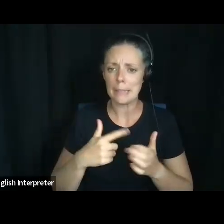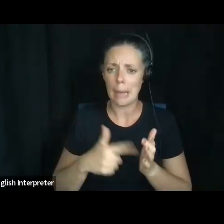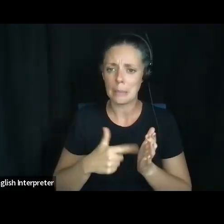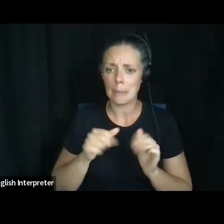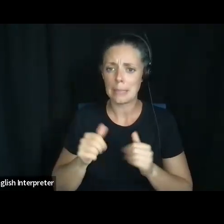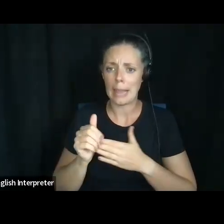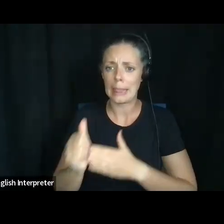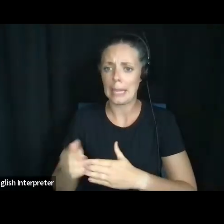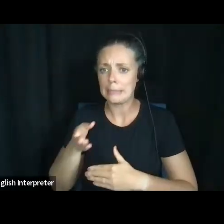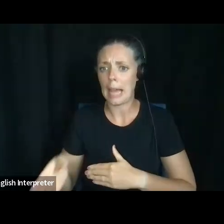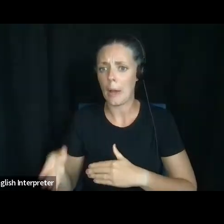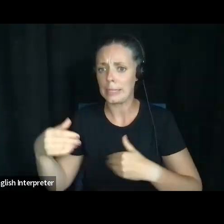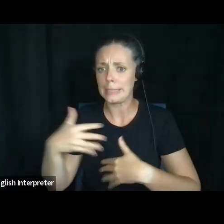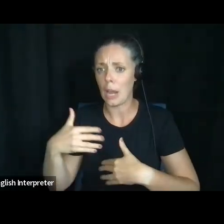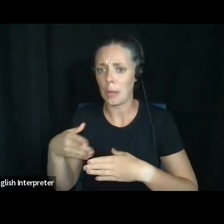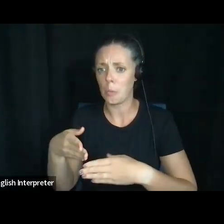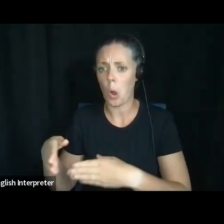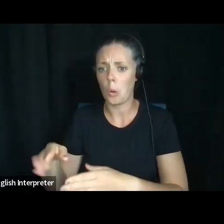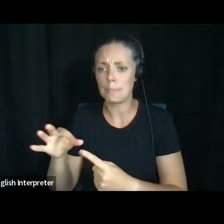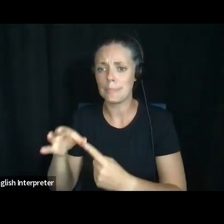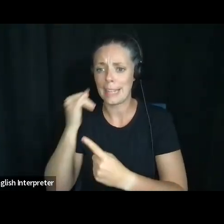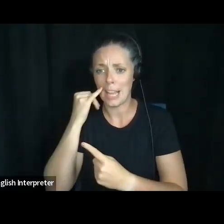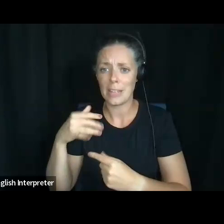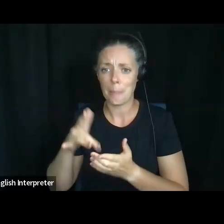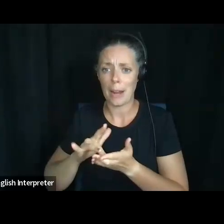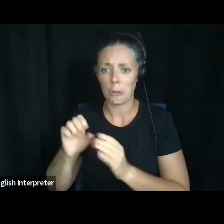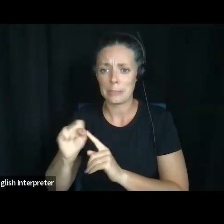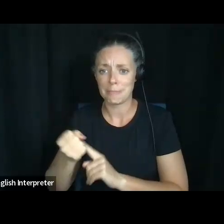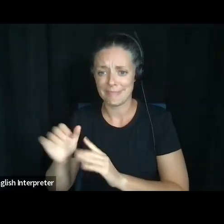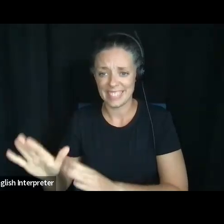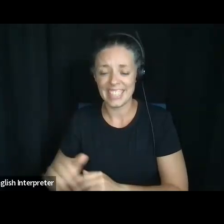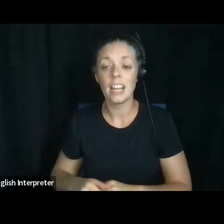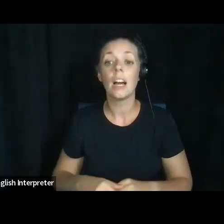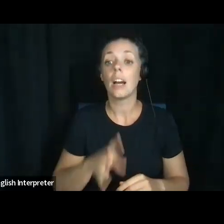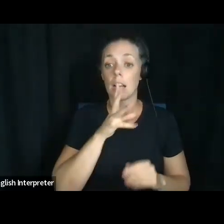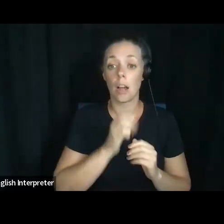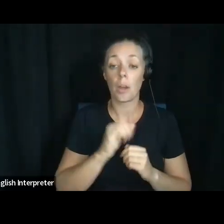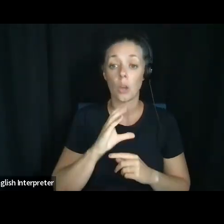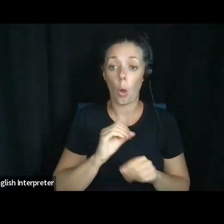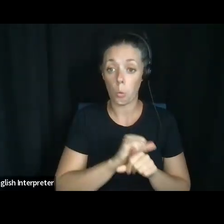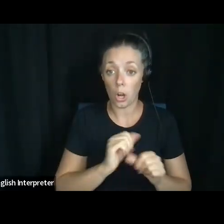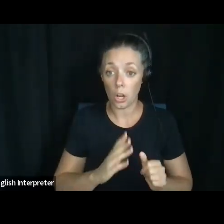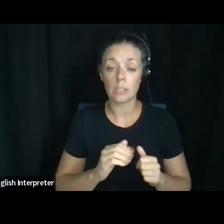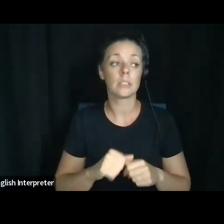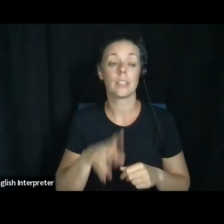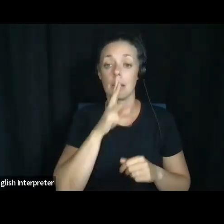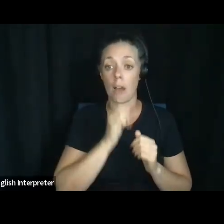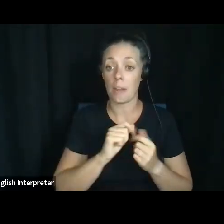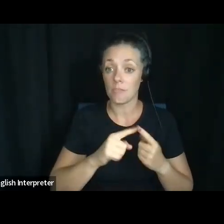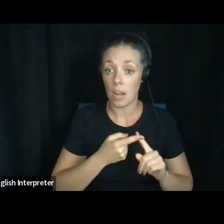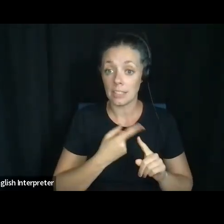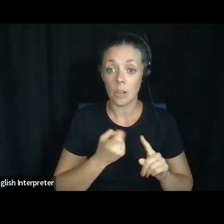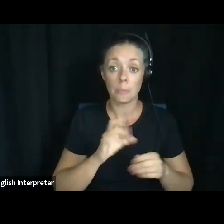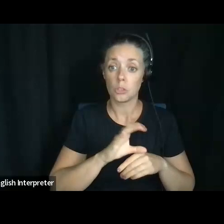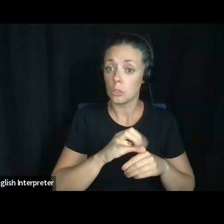especially if it's a medical, uh, situation. Uh, I talked to my coworkers. I talked to friends maybe from church or book